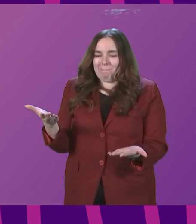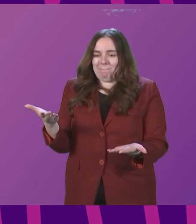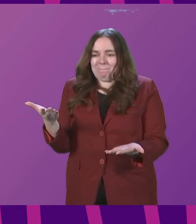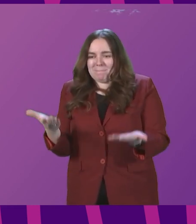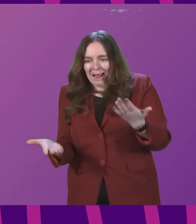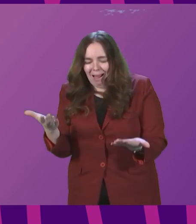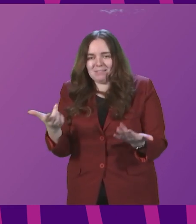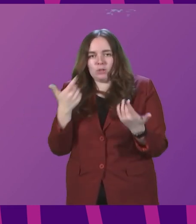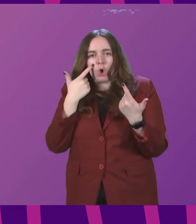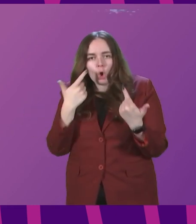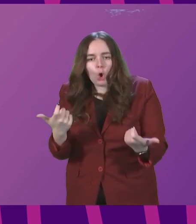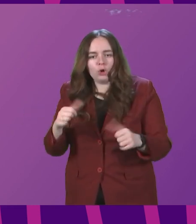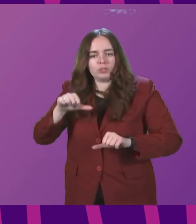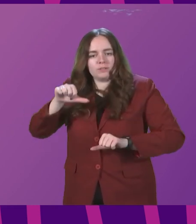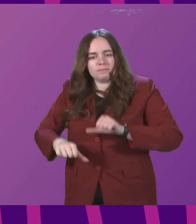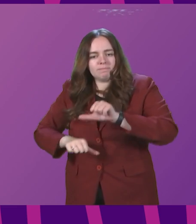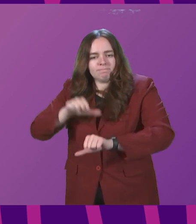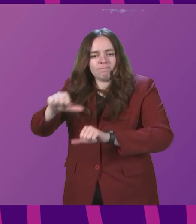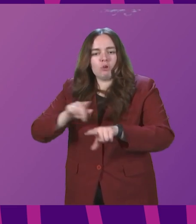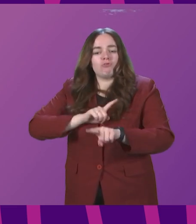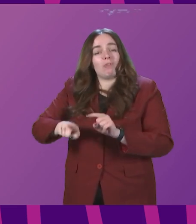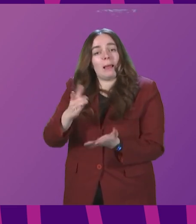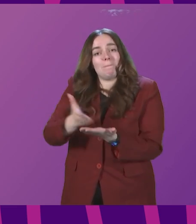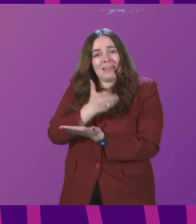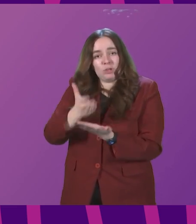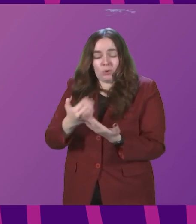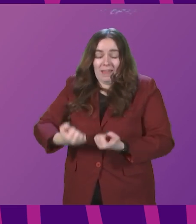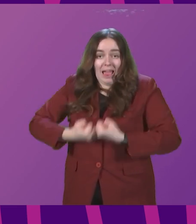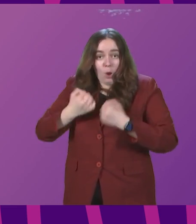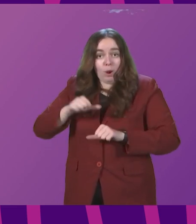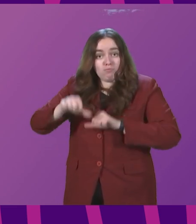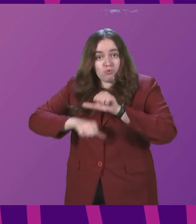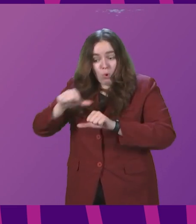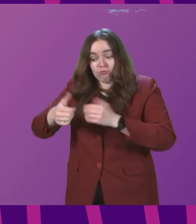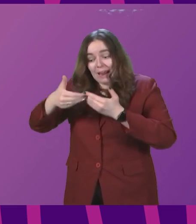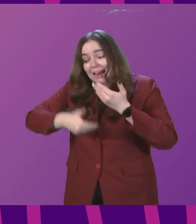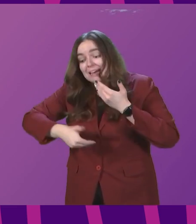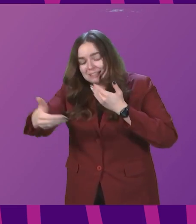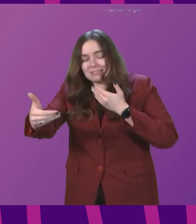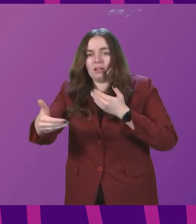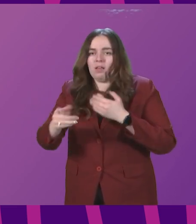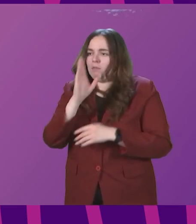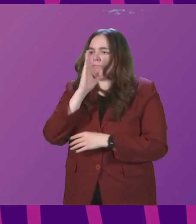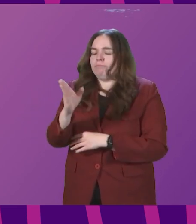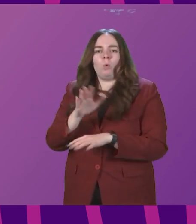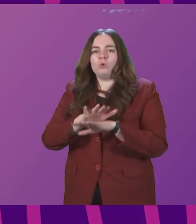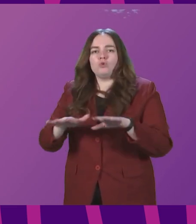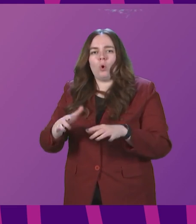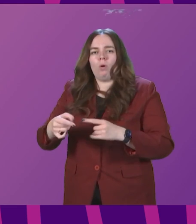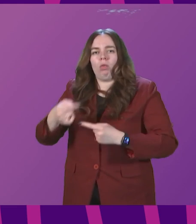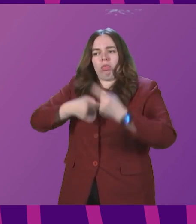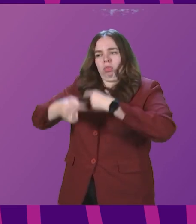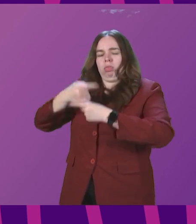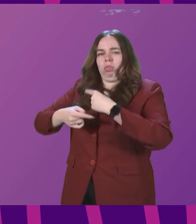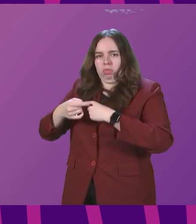cautious steps to try to make sure that our progress out of this phase is one way and that we don't end up going backwards,